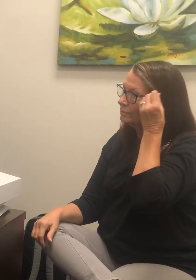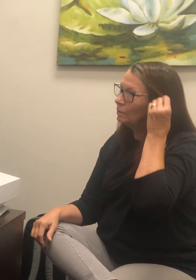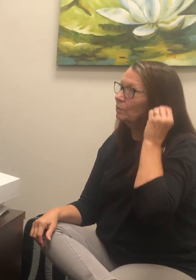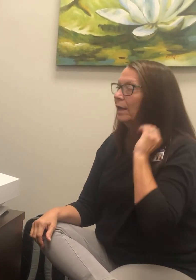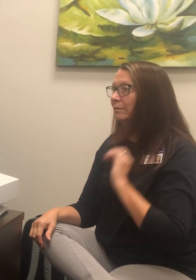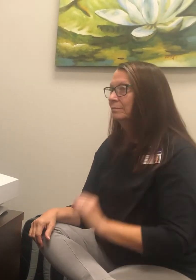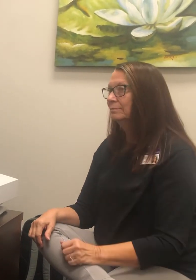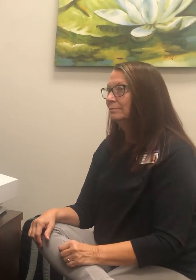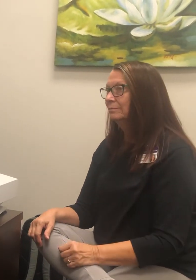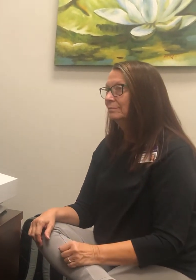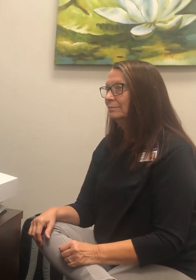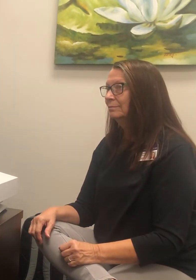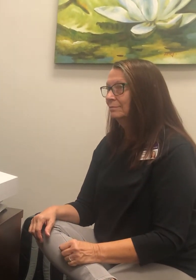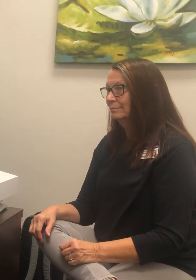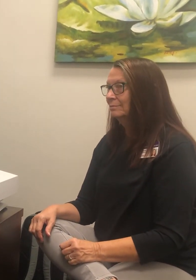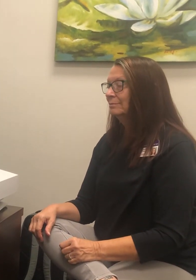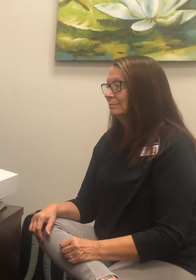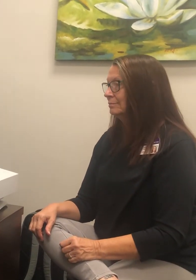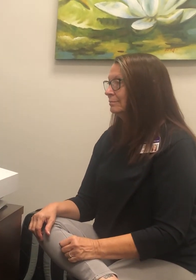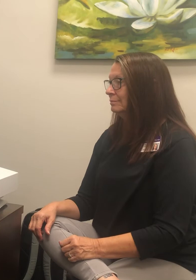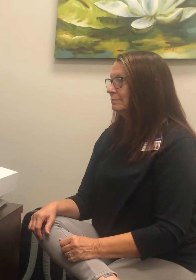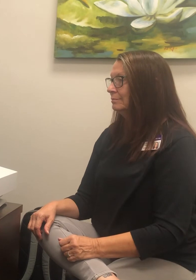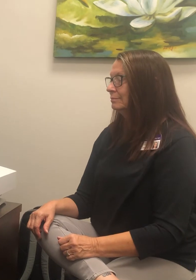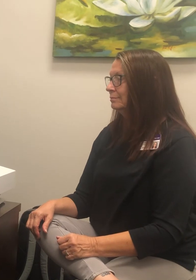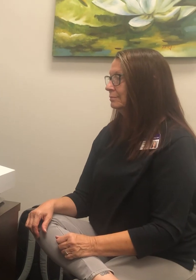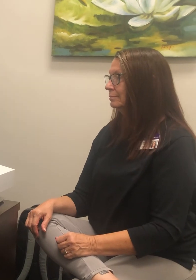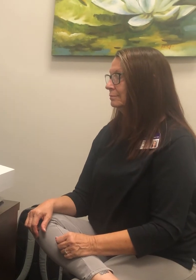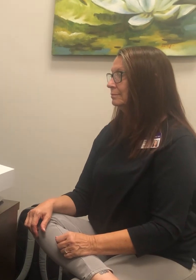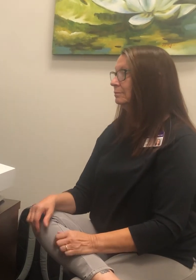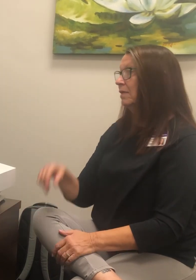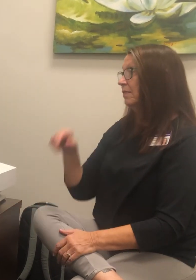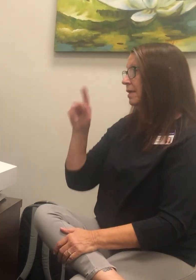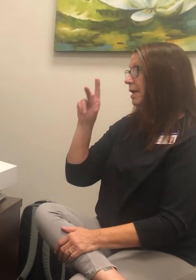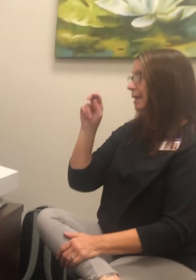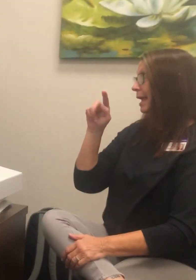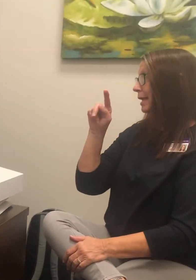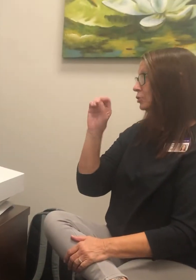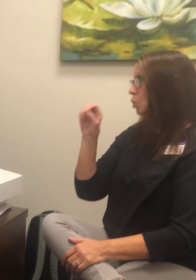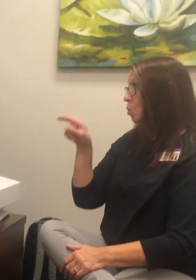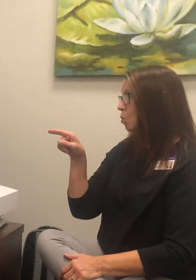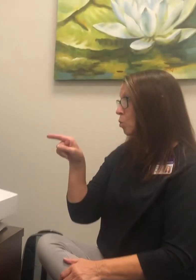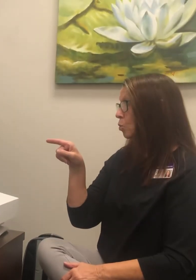here with all you guys all day long um the canso you